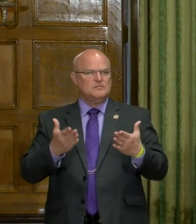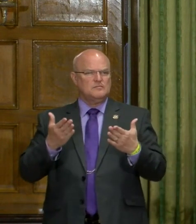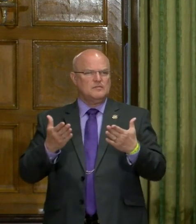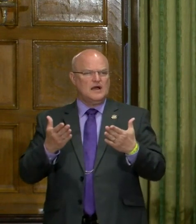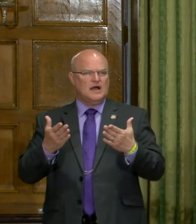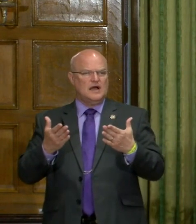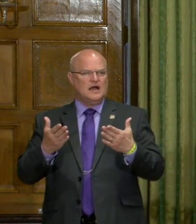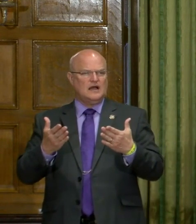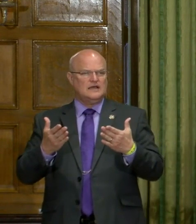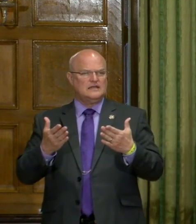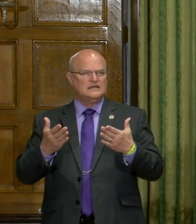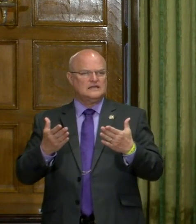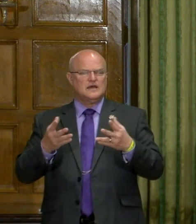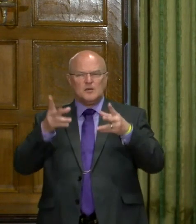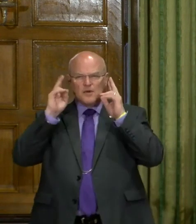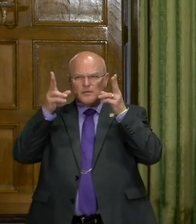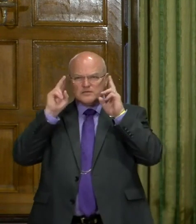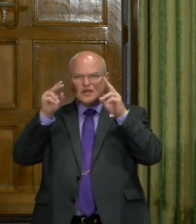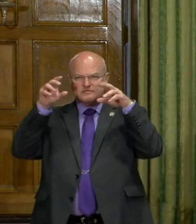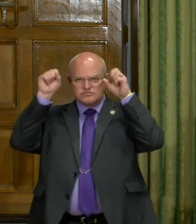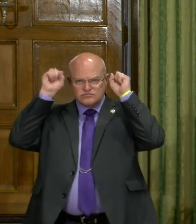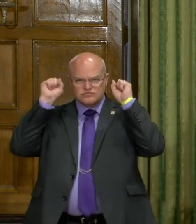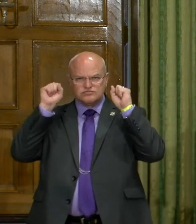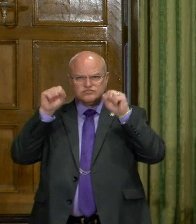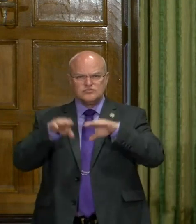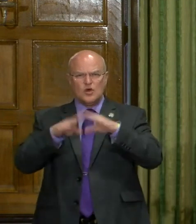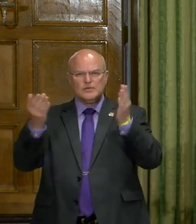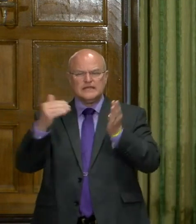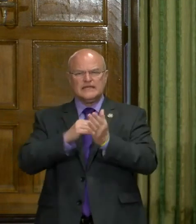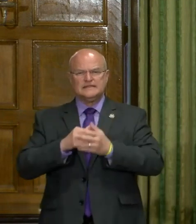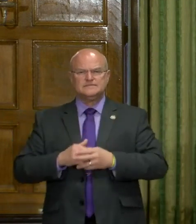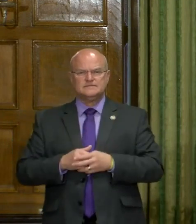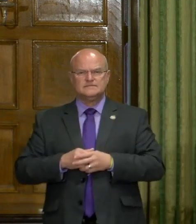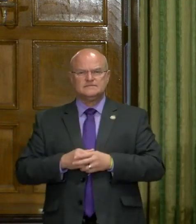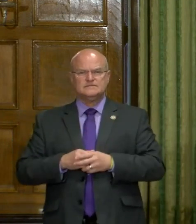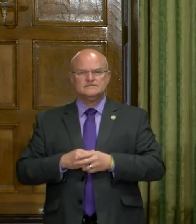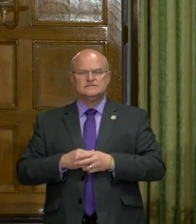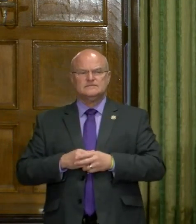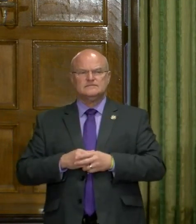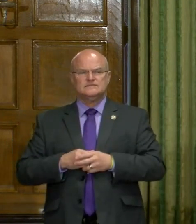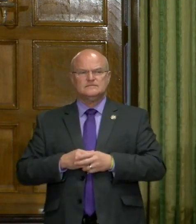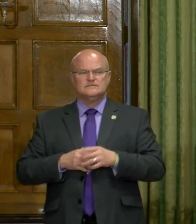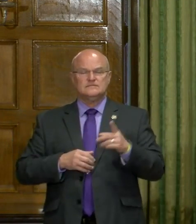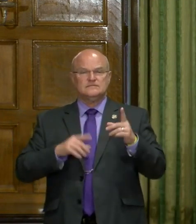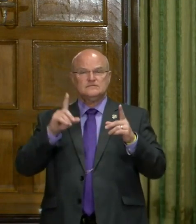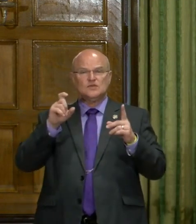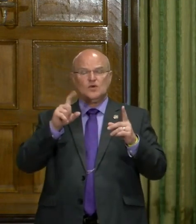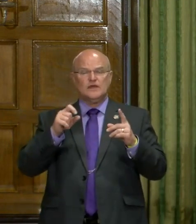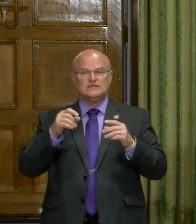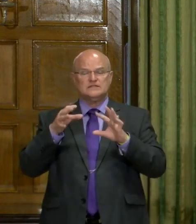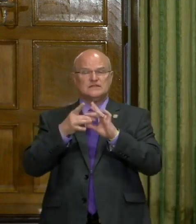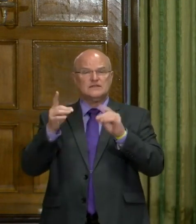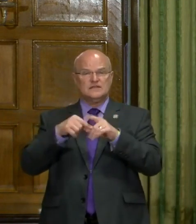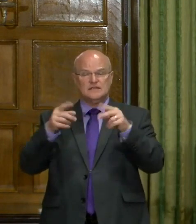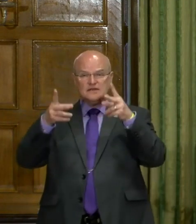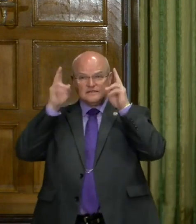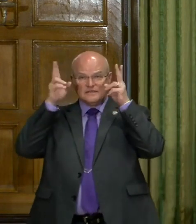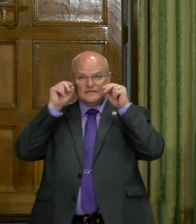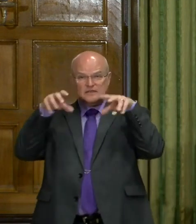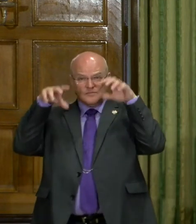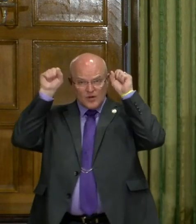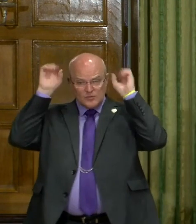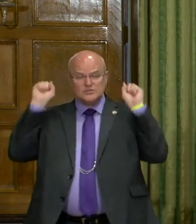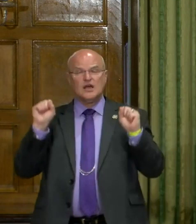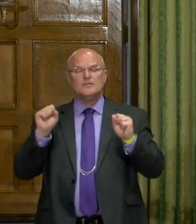open salons, barbershops? face that back again? Uh, the, the question's in reference to salons and